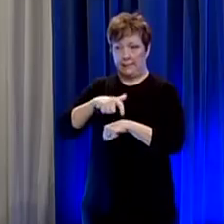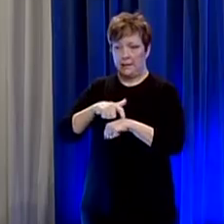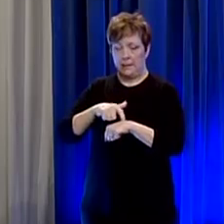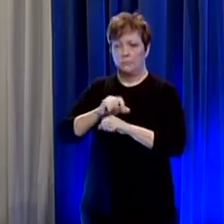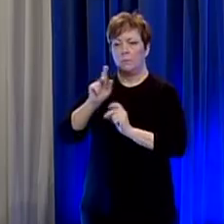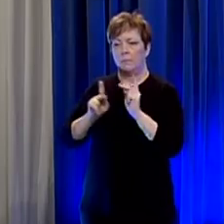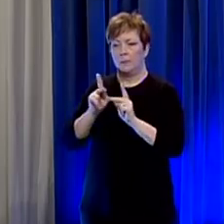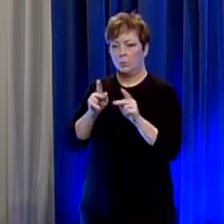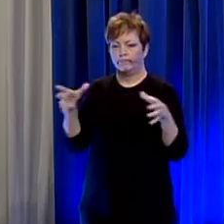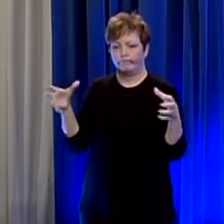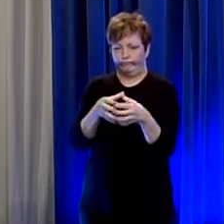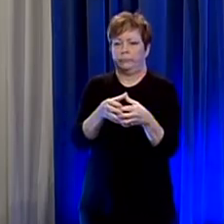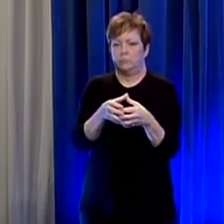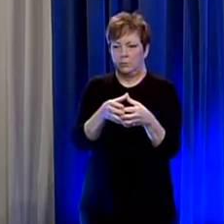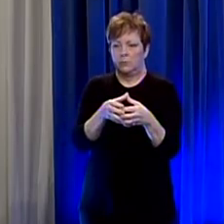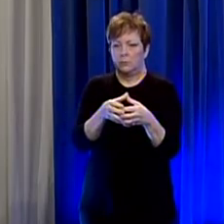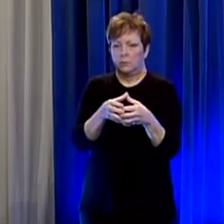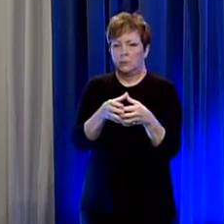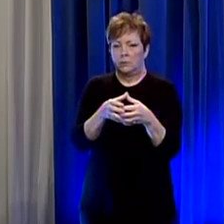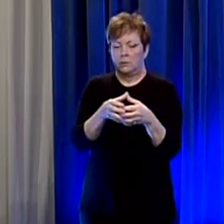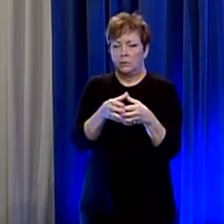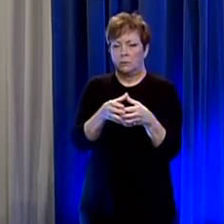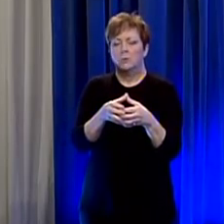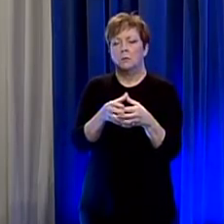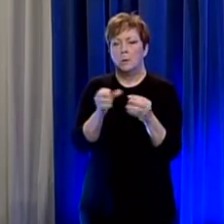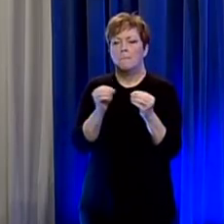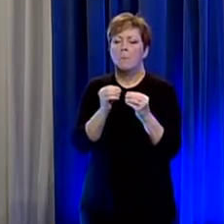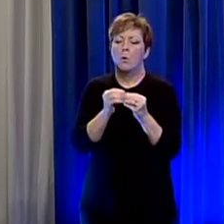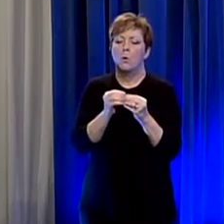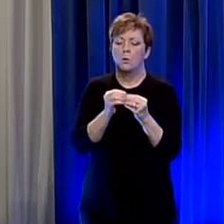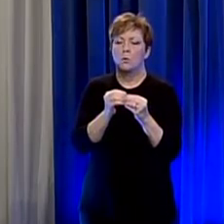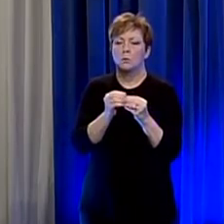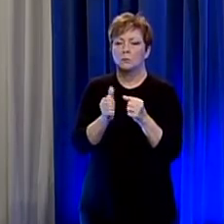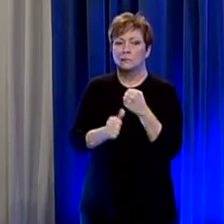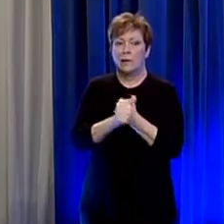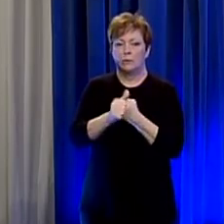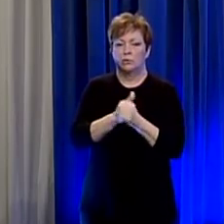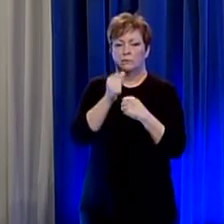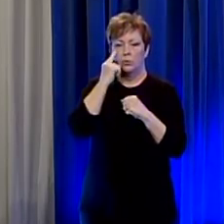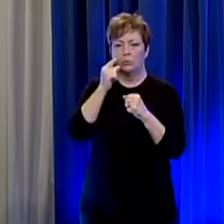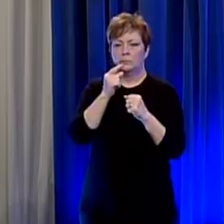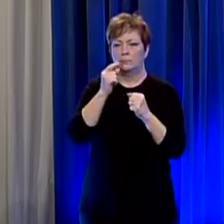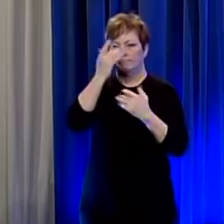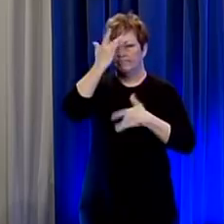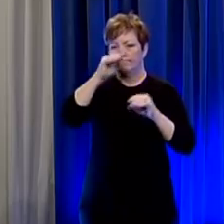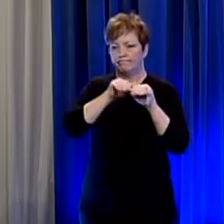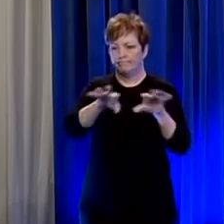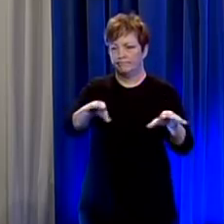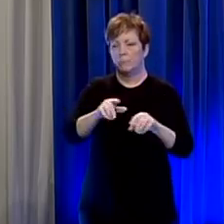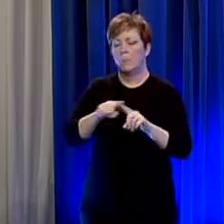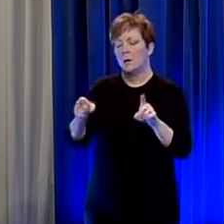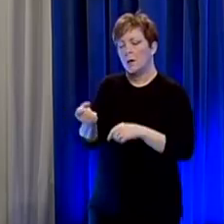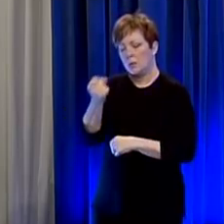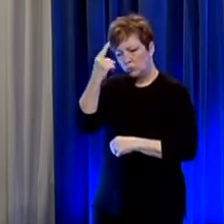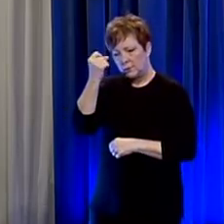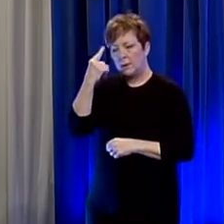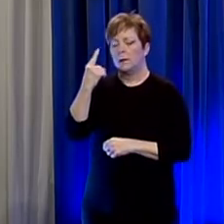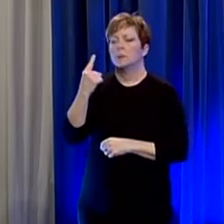time that you have people gathered together there's a greater risk for disease transmission that said we certainly understand that the reality that